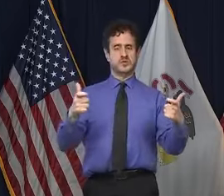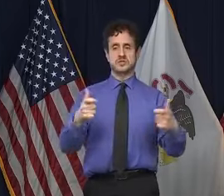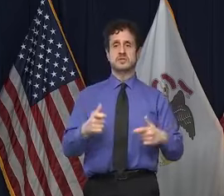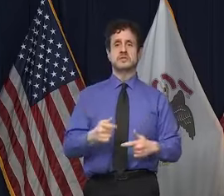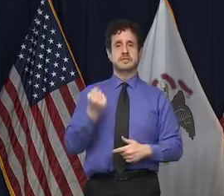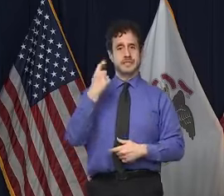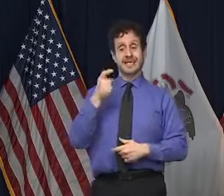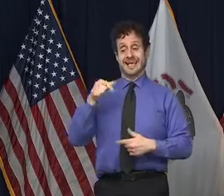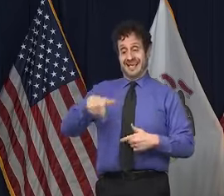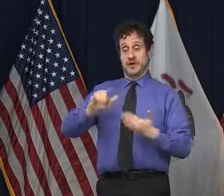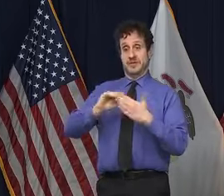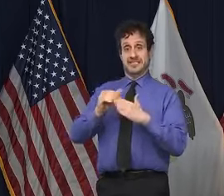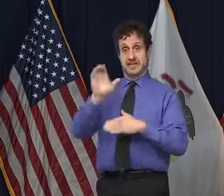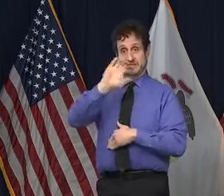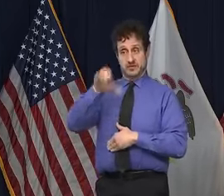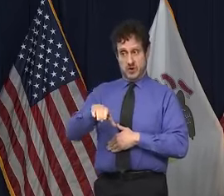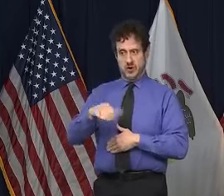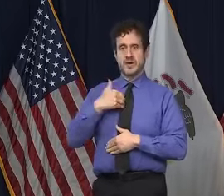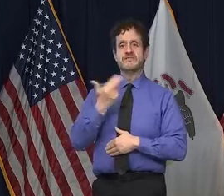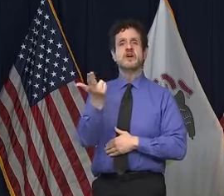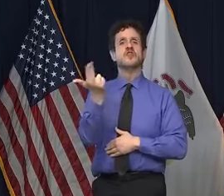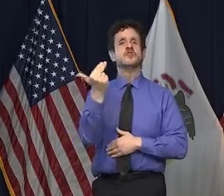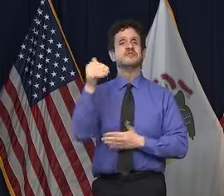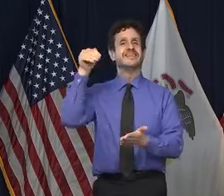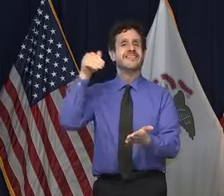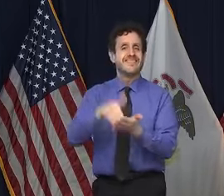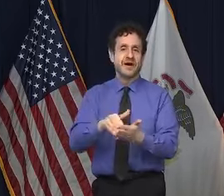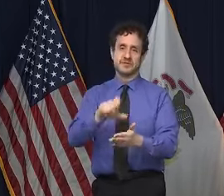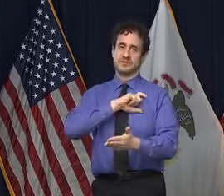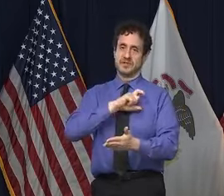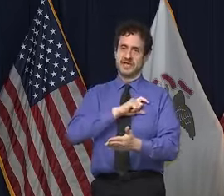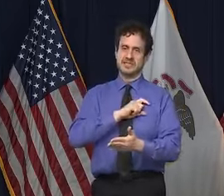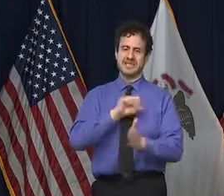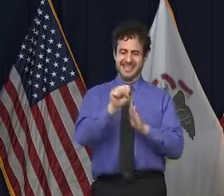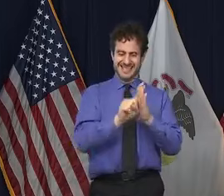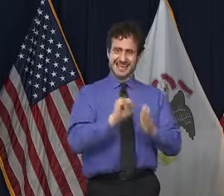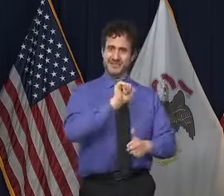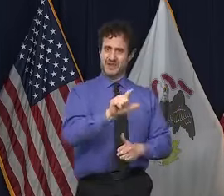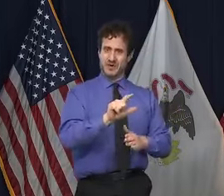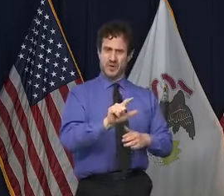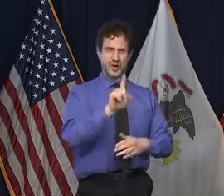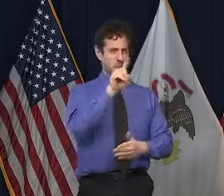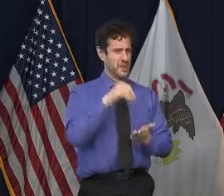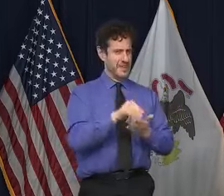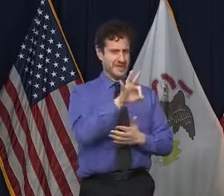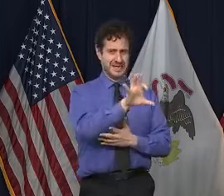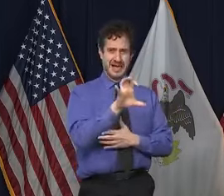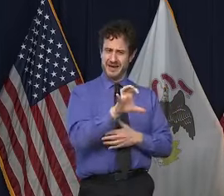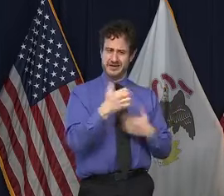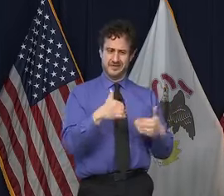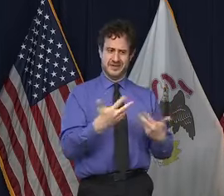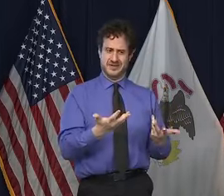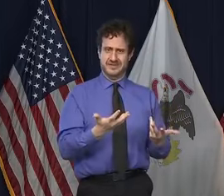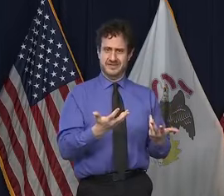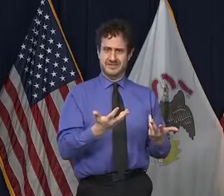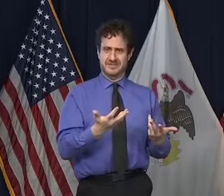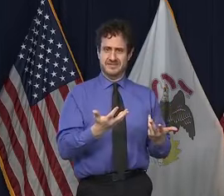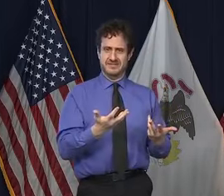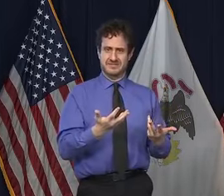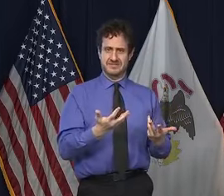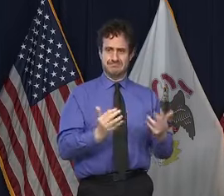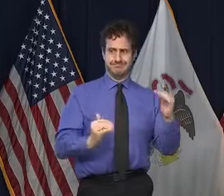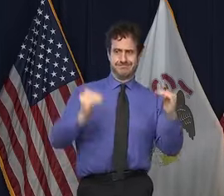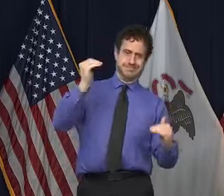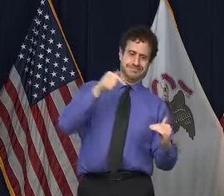Chicago, just for example, has 13,000 police officers. The whole state of Illinois has a state police force